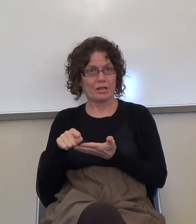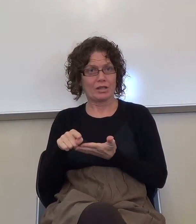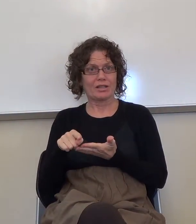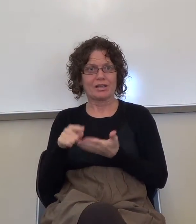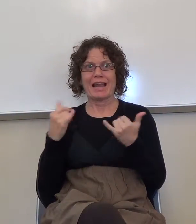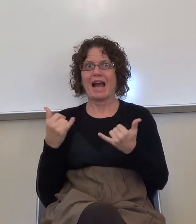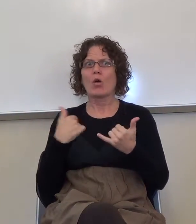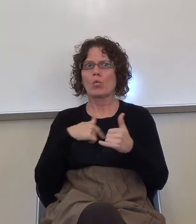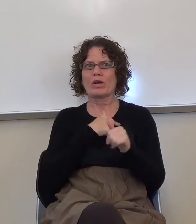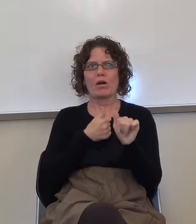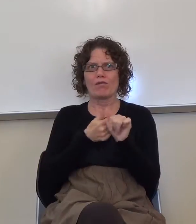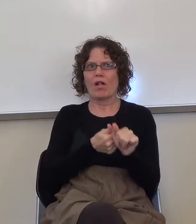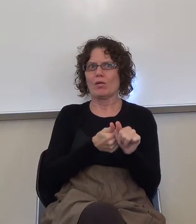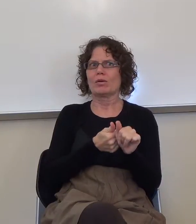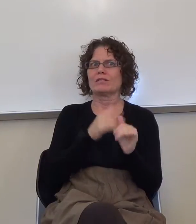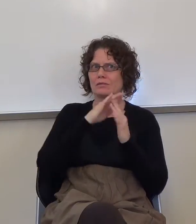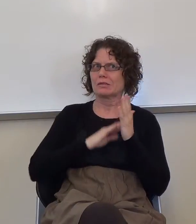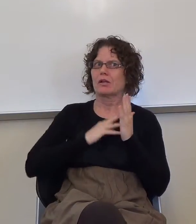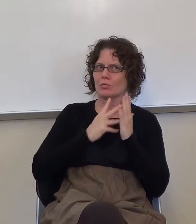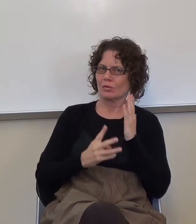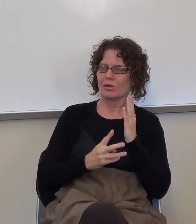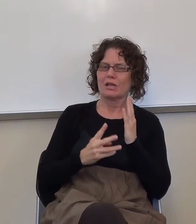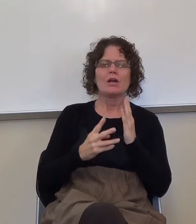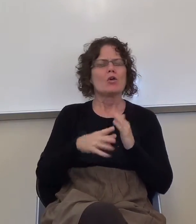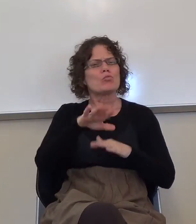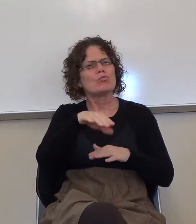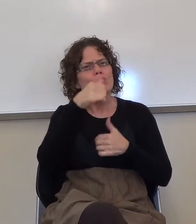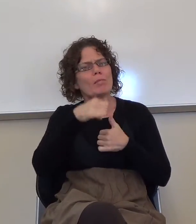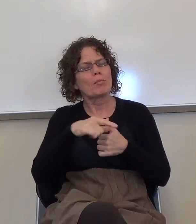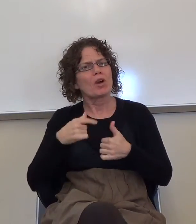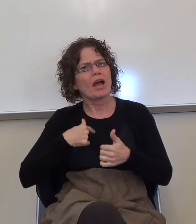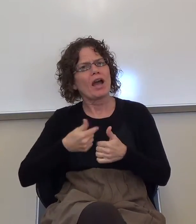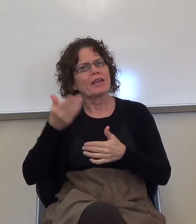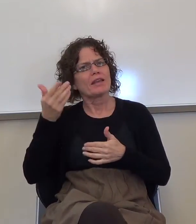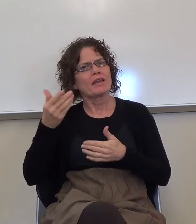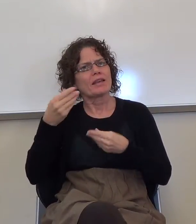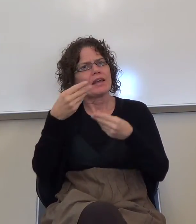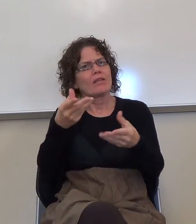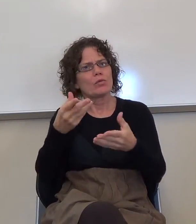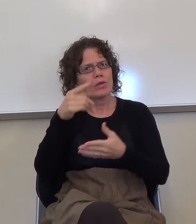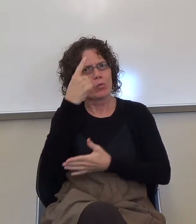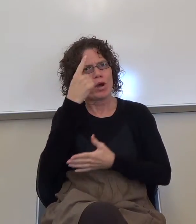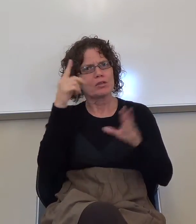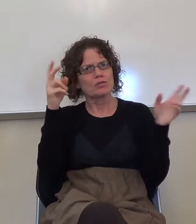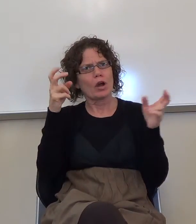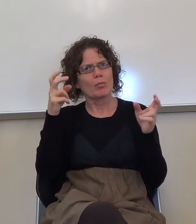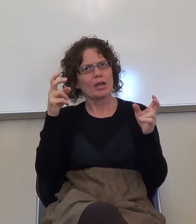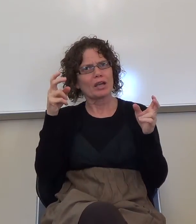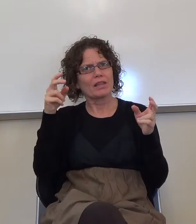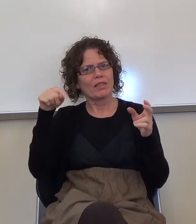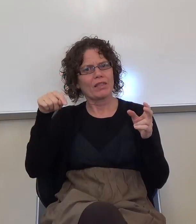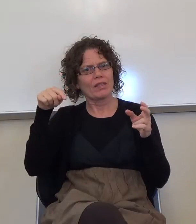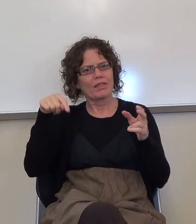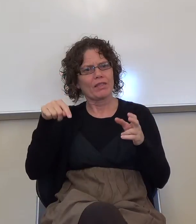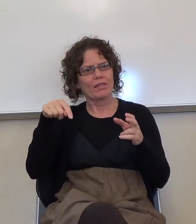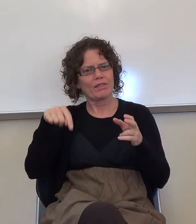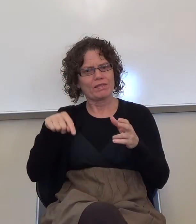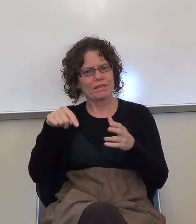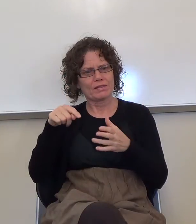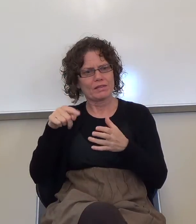remember I gave you that one topic during this week because we virtually didn't have class last week. So